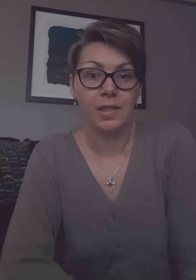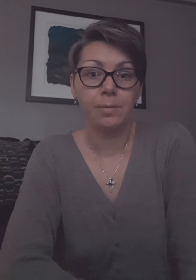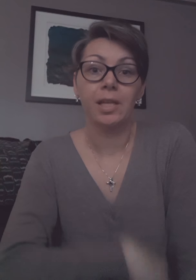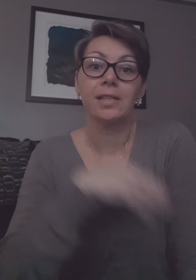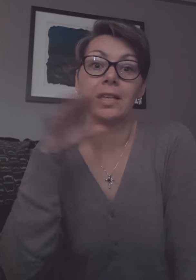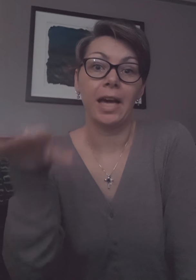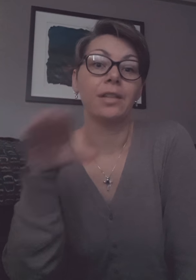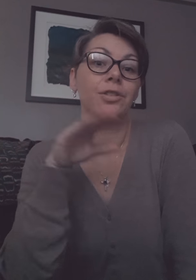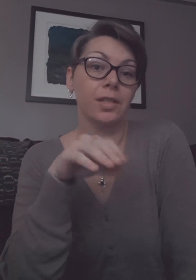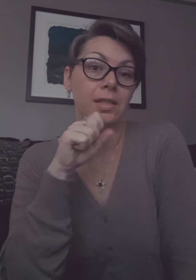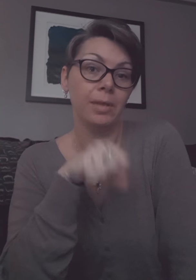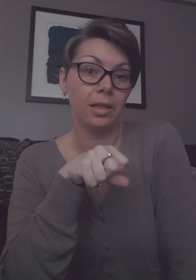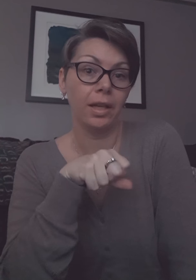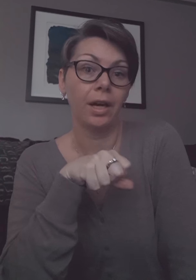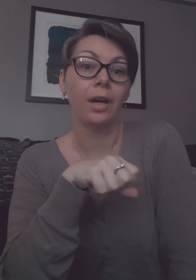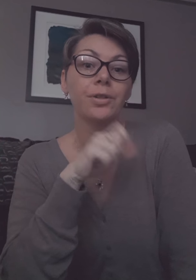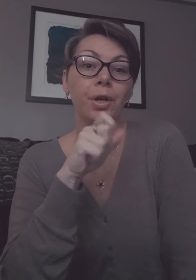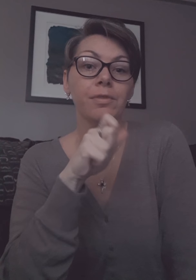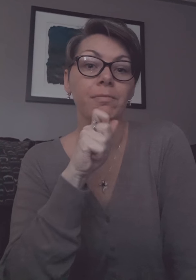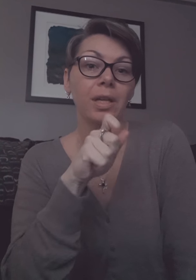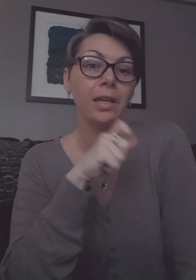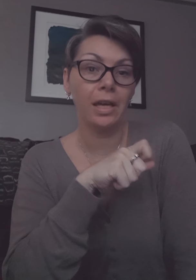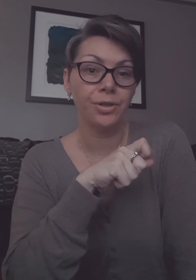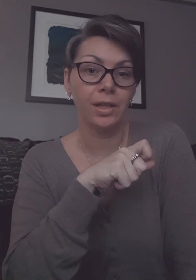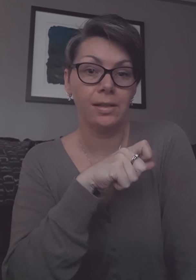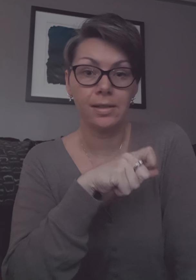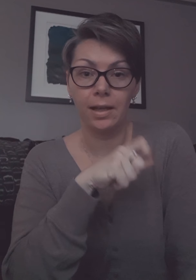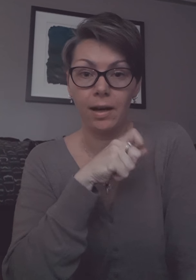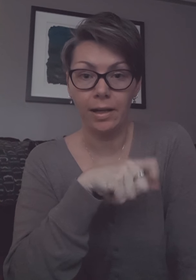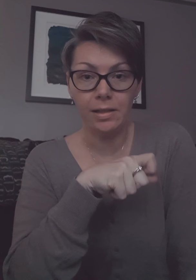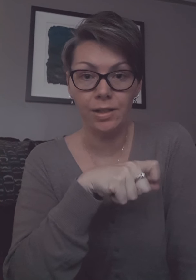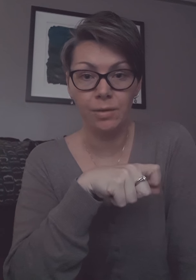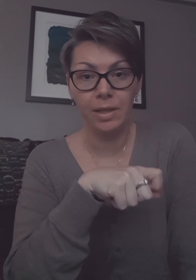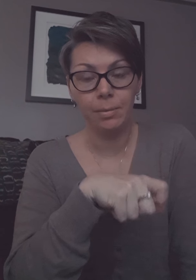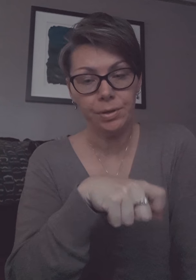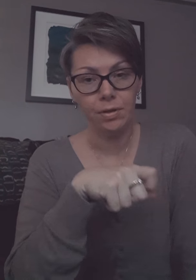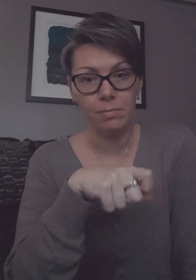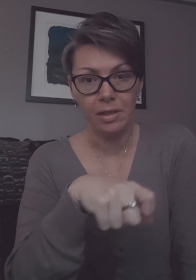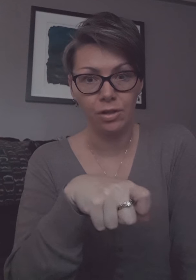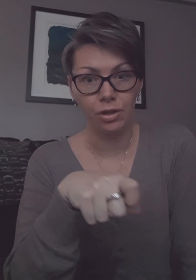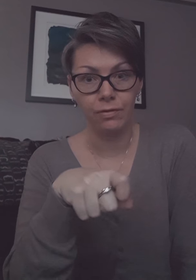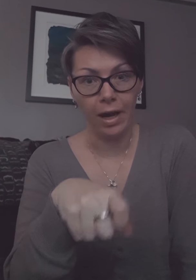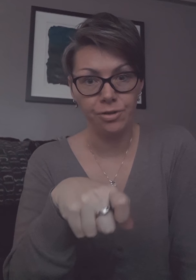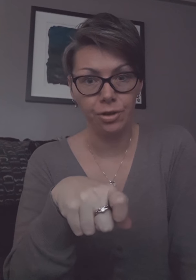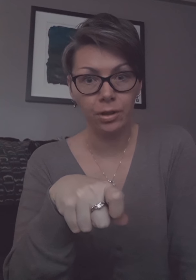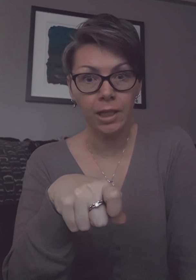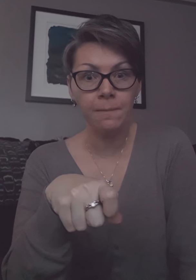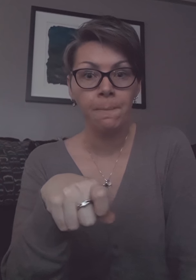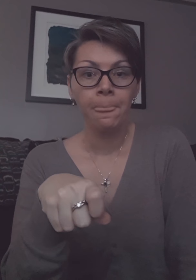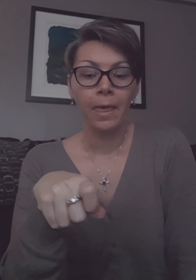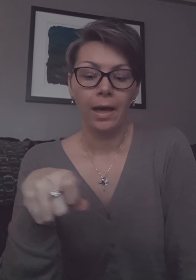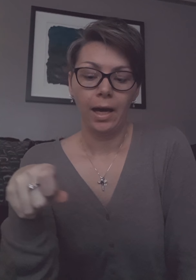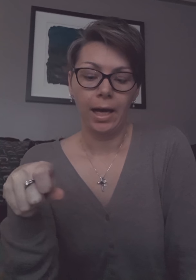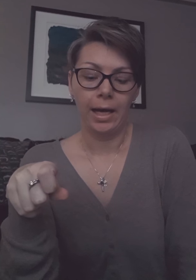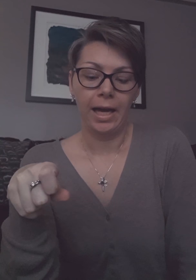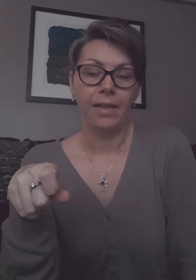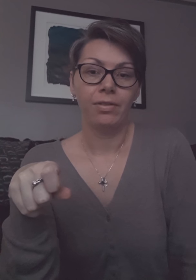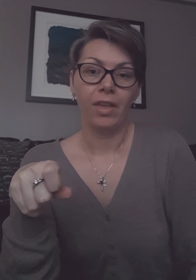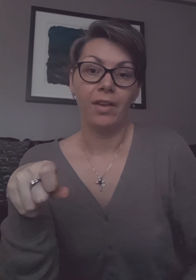because again just to be clear in terms of medications that I need to be able to administer vaginally uh and and